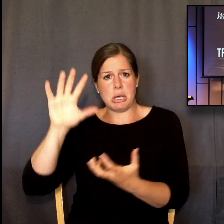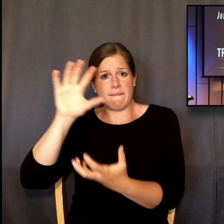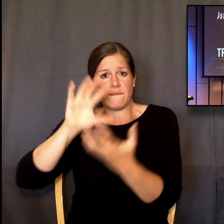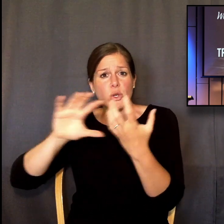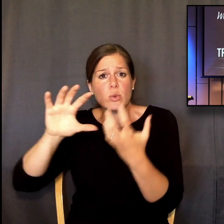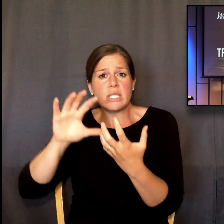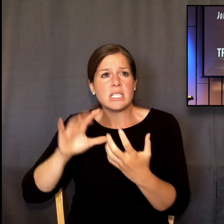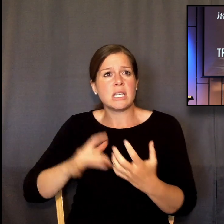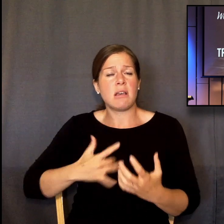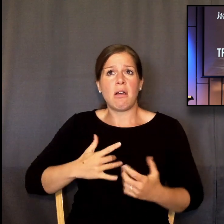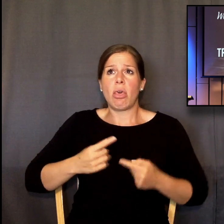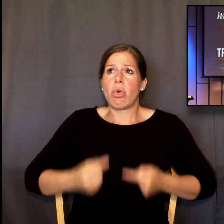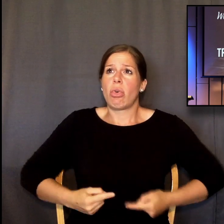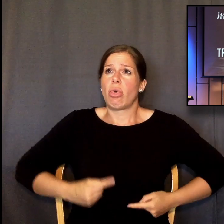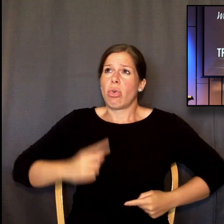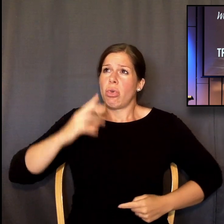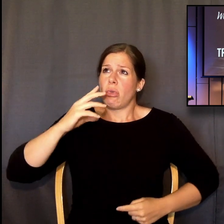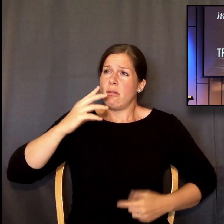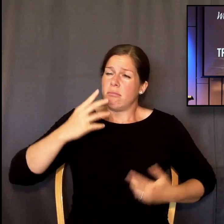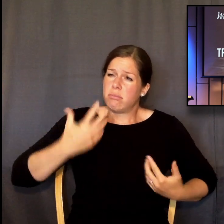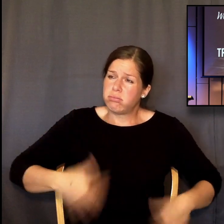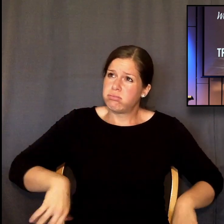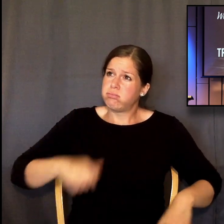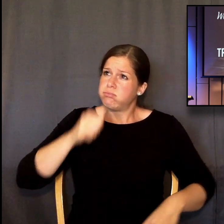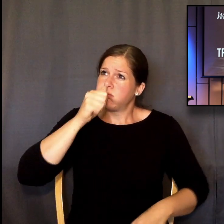the clouds are, are just pouring on our lives.